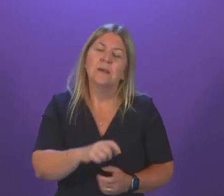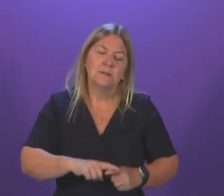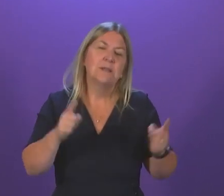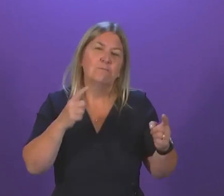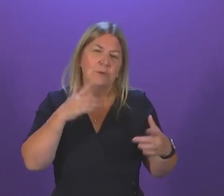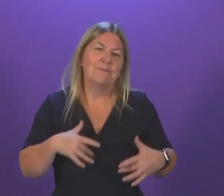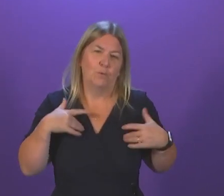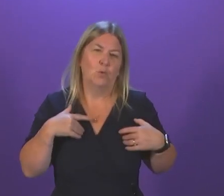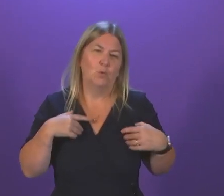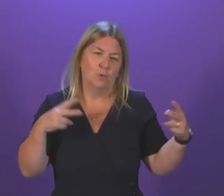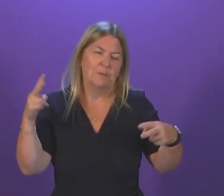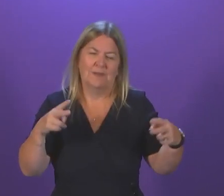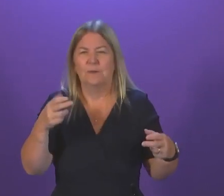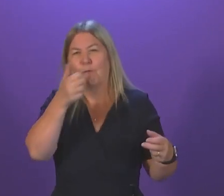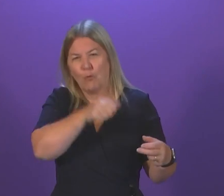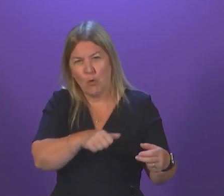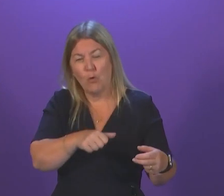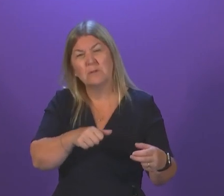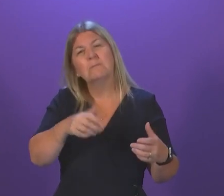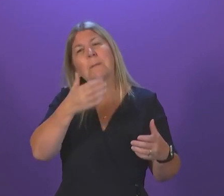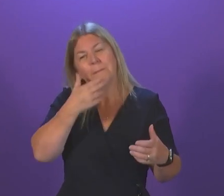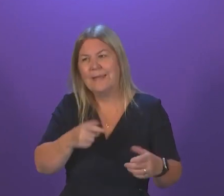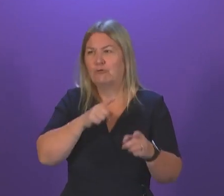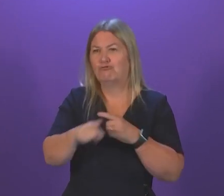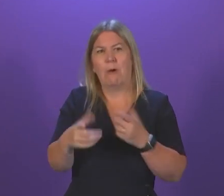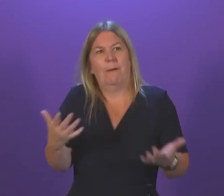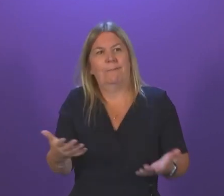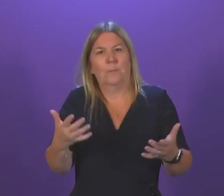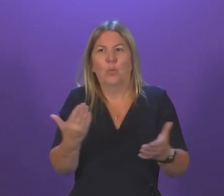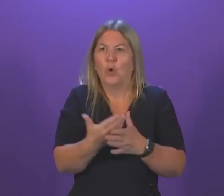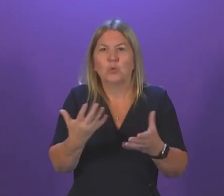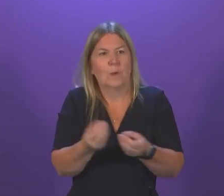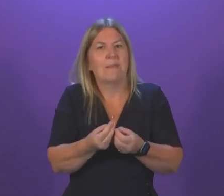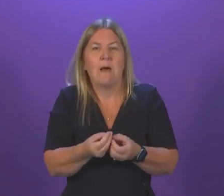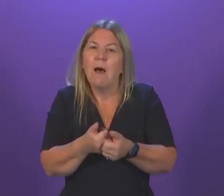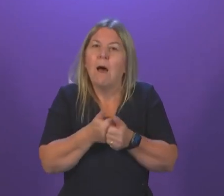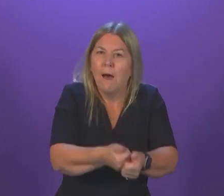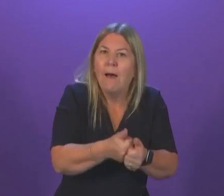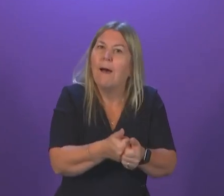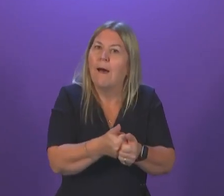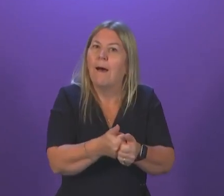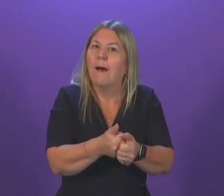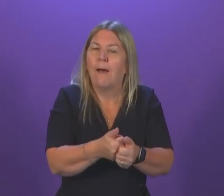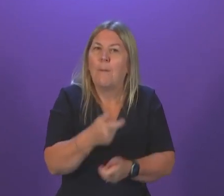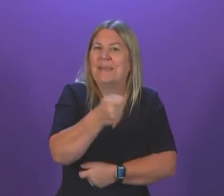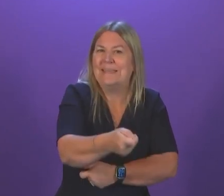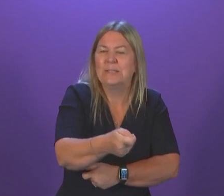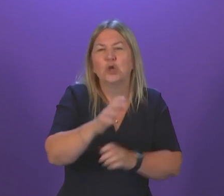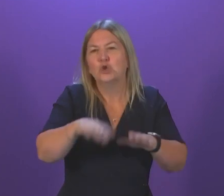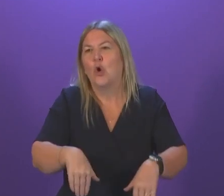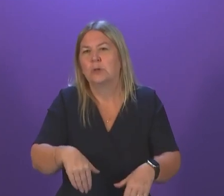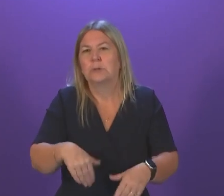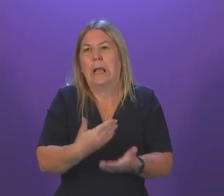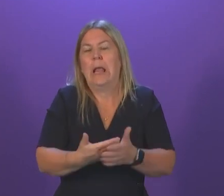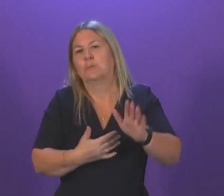but let's try and get behind any reasonable bid for something like this and for goodness sake shy away from any claims